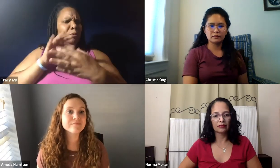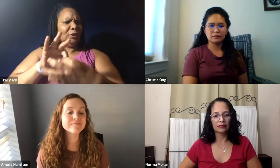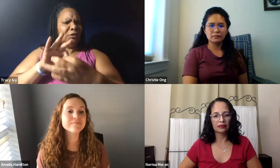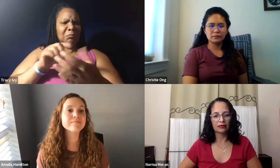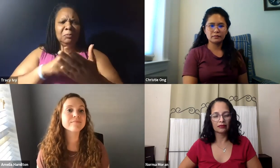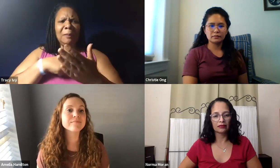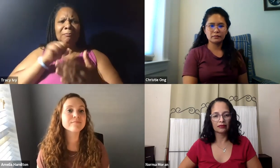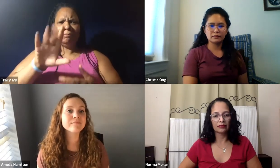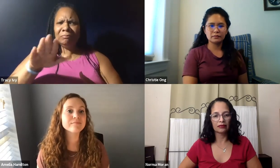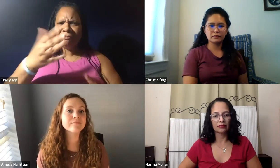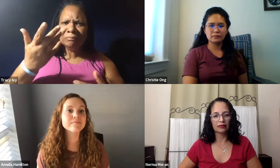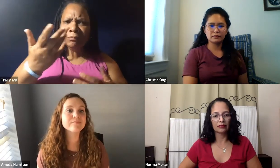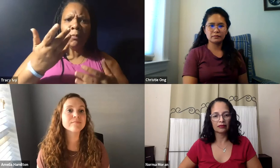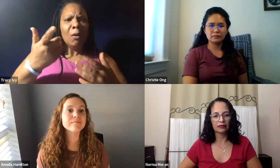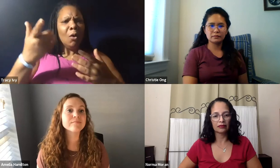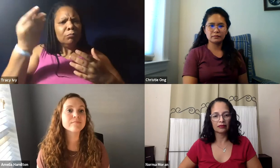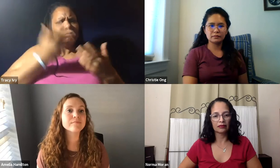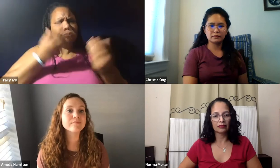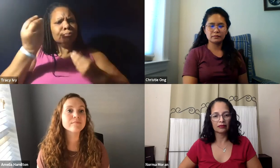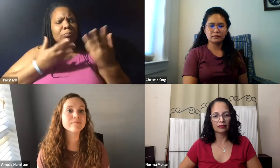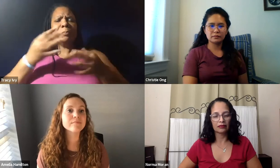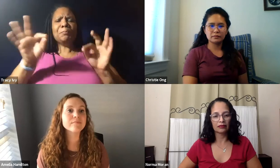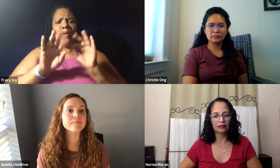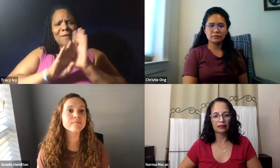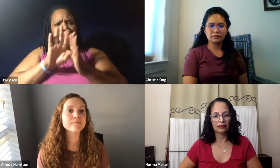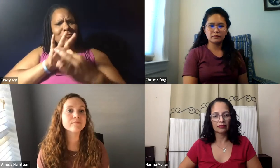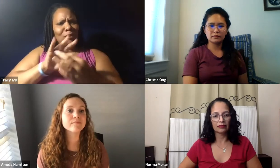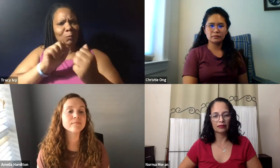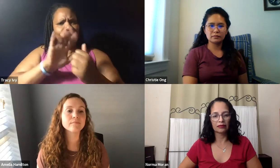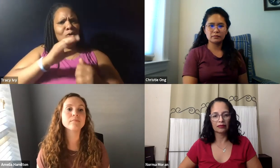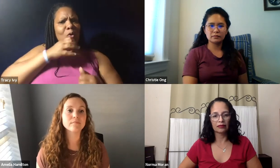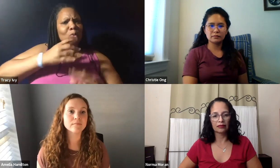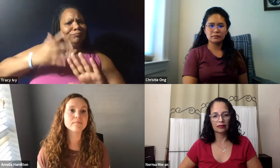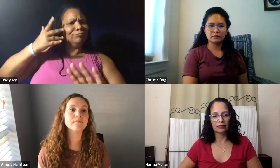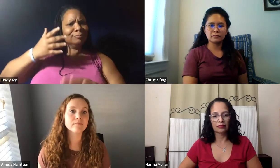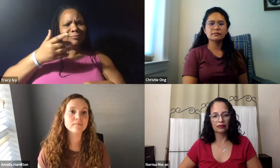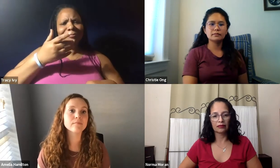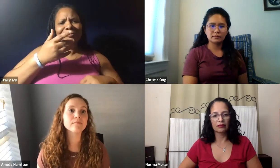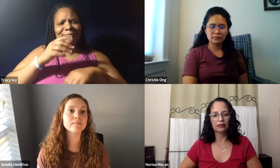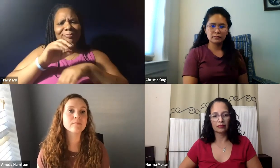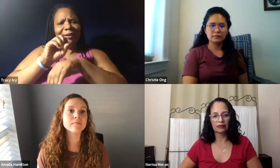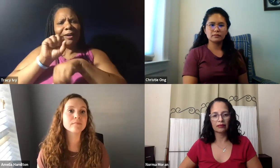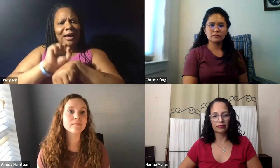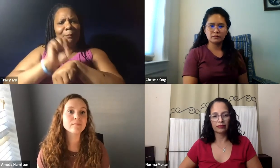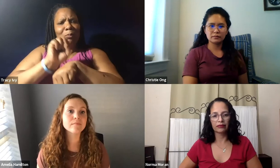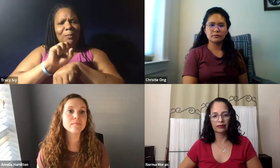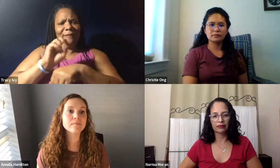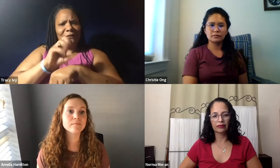advisory group. I have a great relationship with them. It's important, I think, to develop relationship with